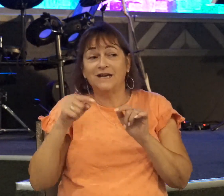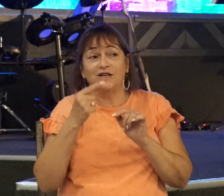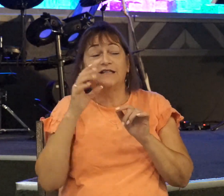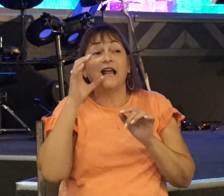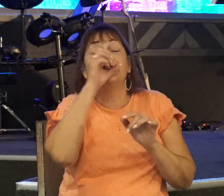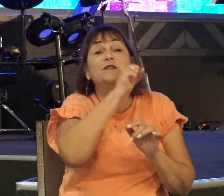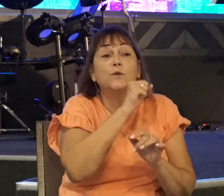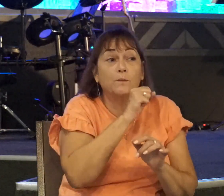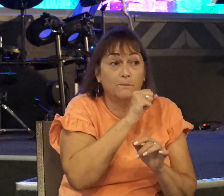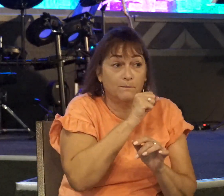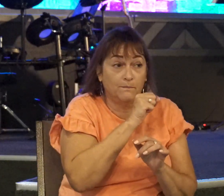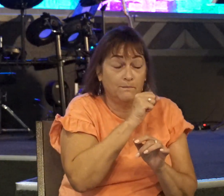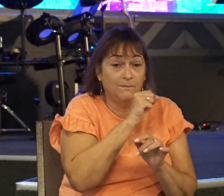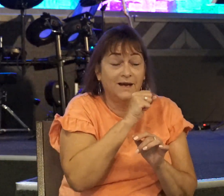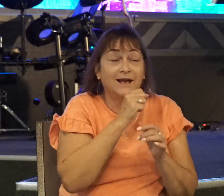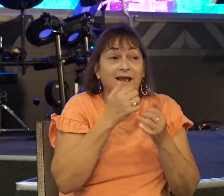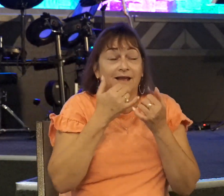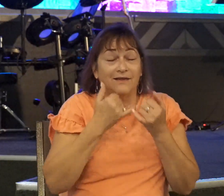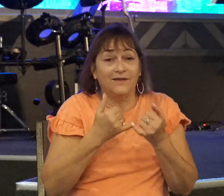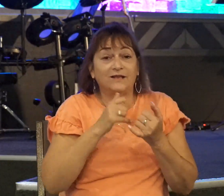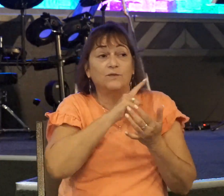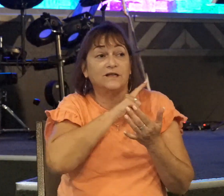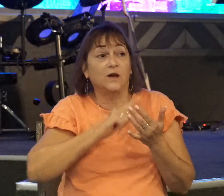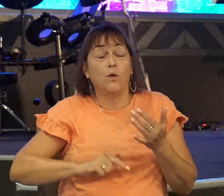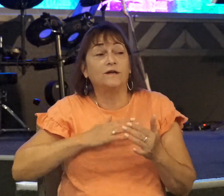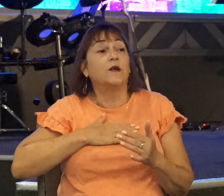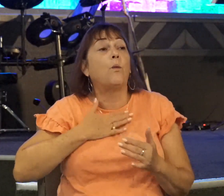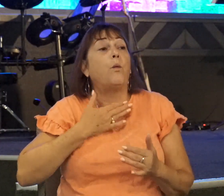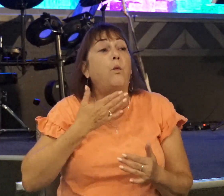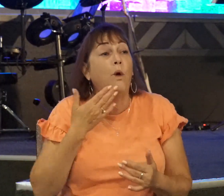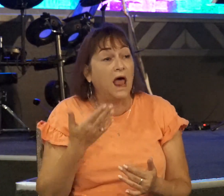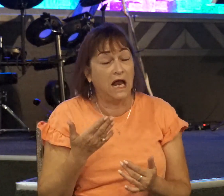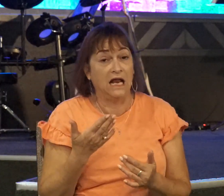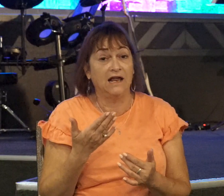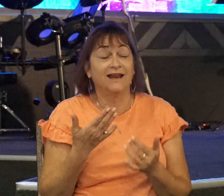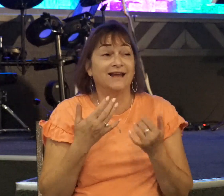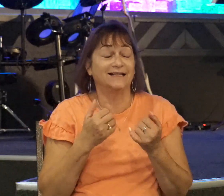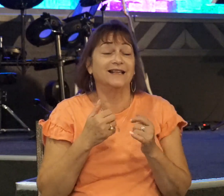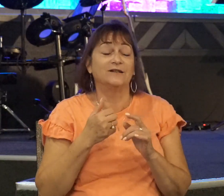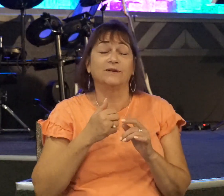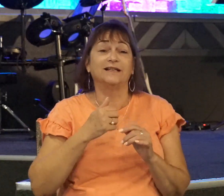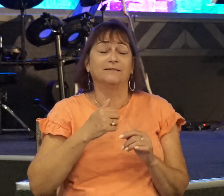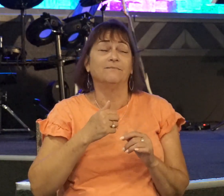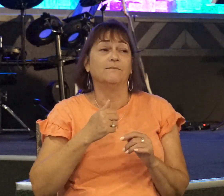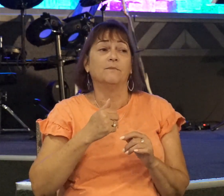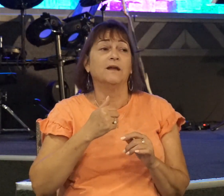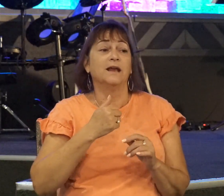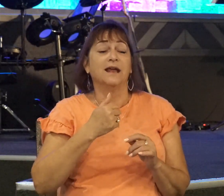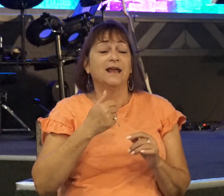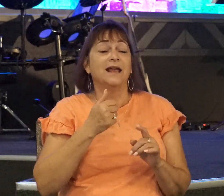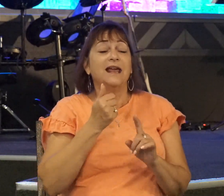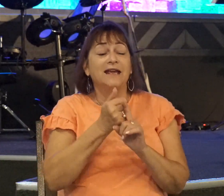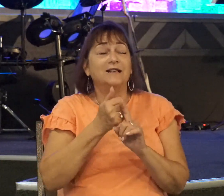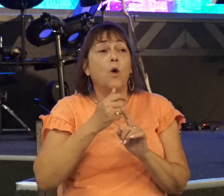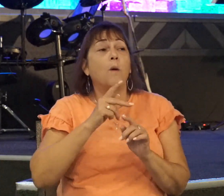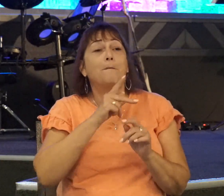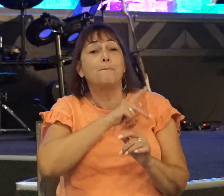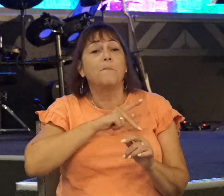that this was the Lord's will because this was his own personal will. And that can happen